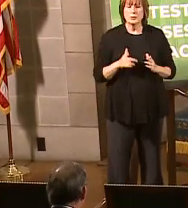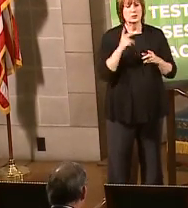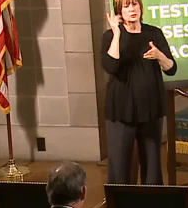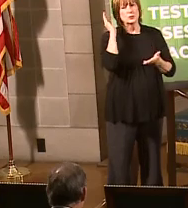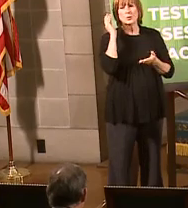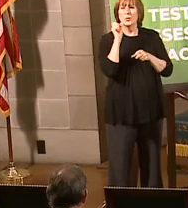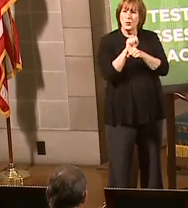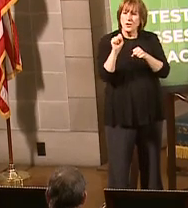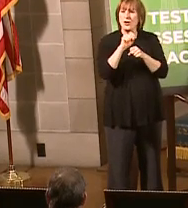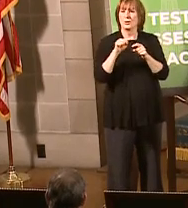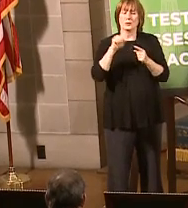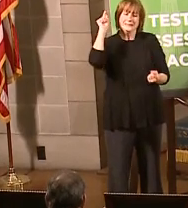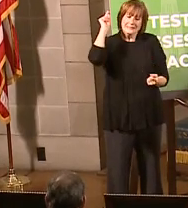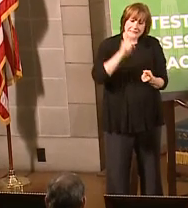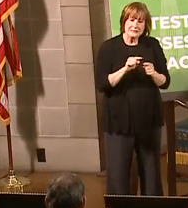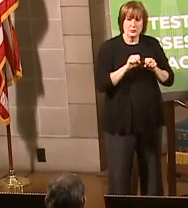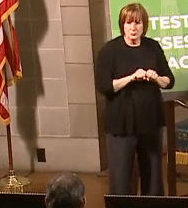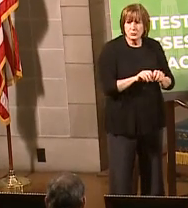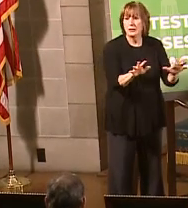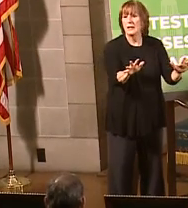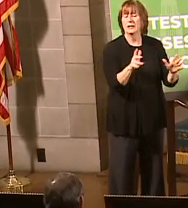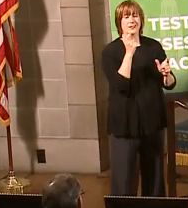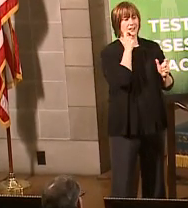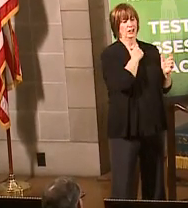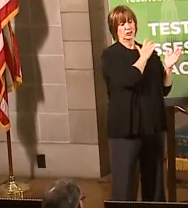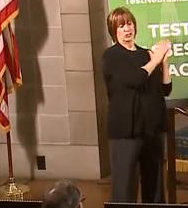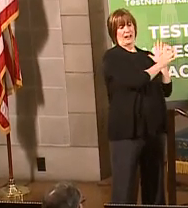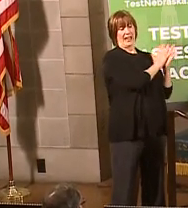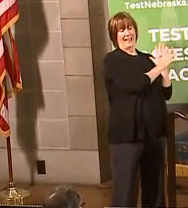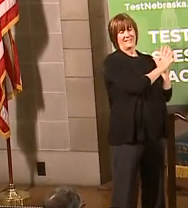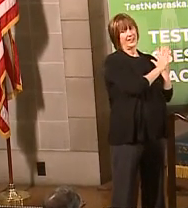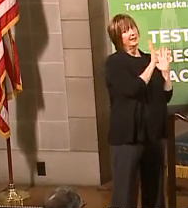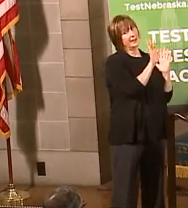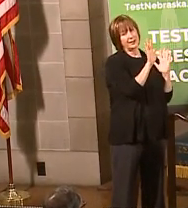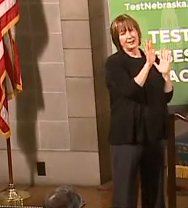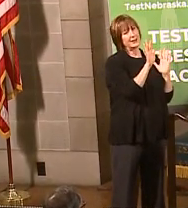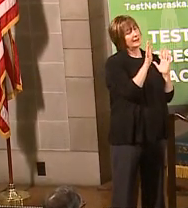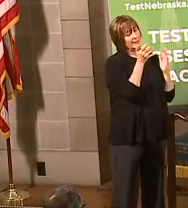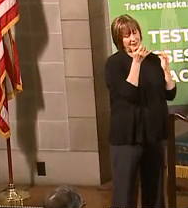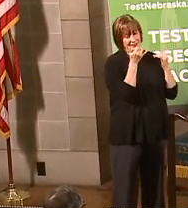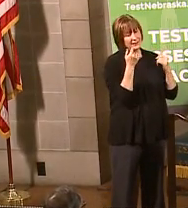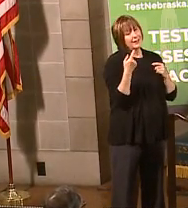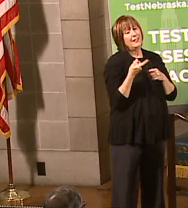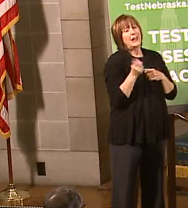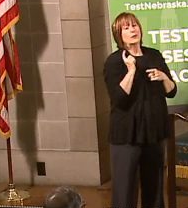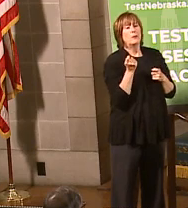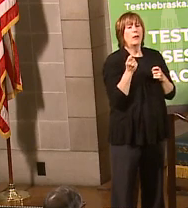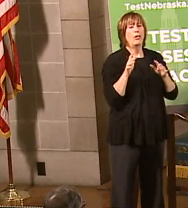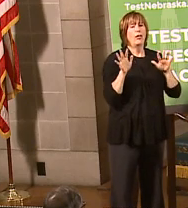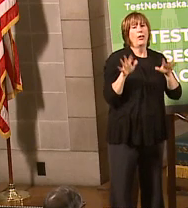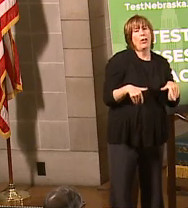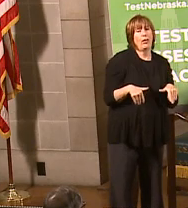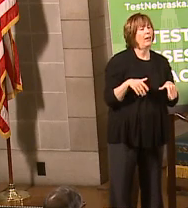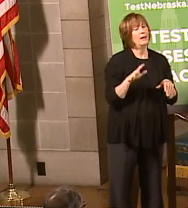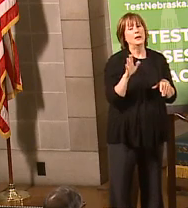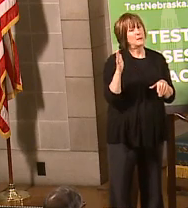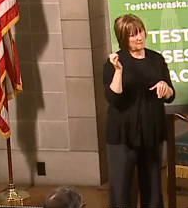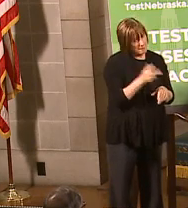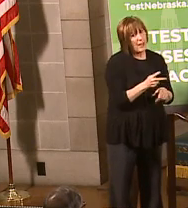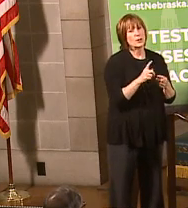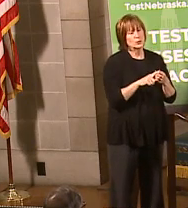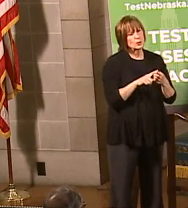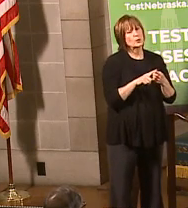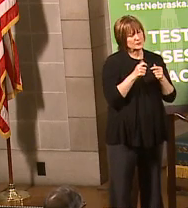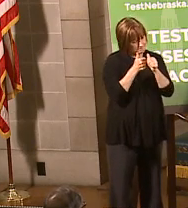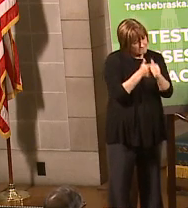coronavirus here in our state. Please, based on the traffic data I said, we still needed this past week, we kind of let it slip a little bit. So, everybody needs to kind of get back on the ball